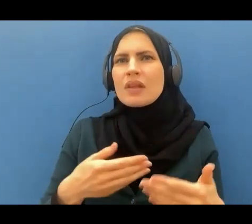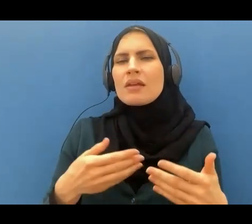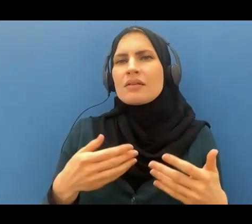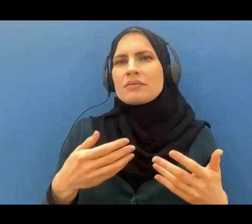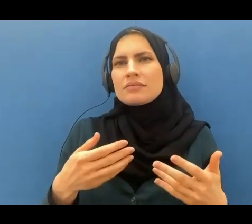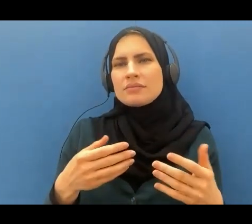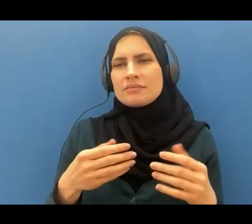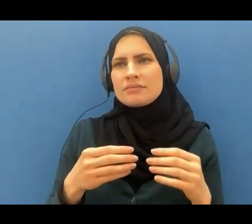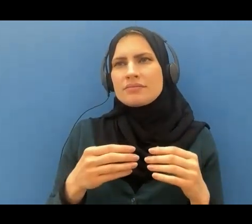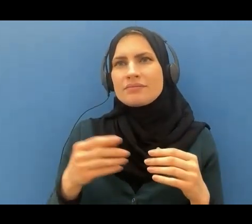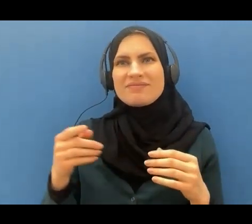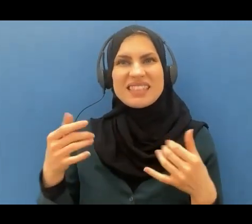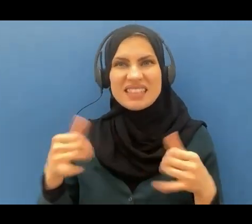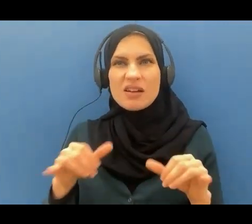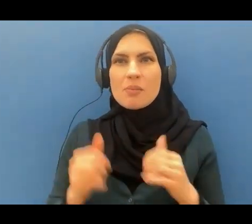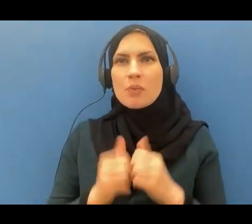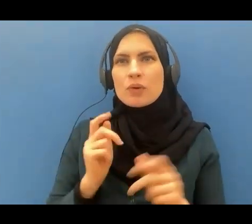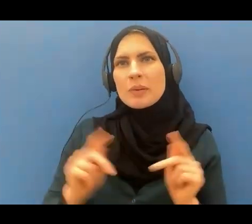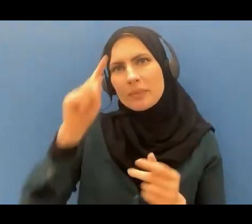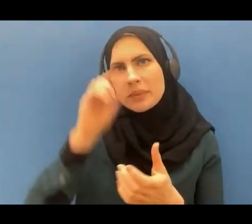number among the human race